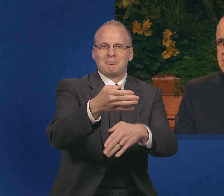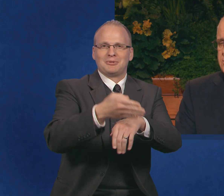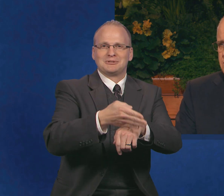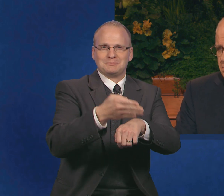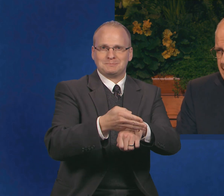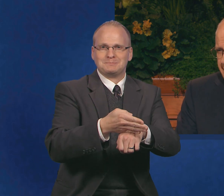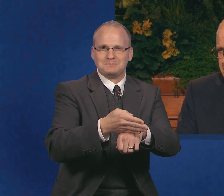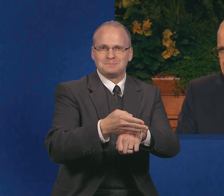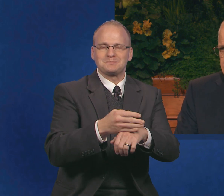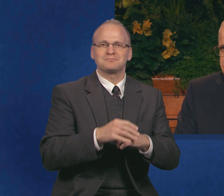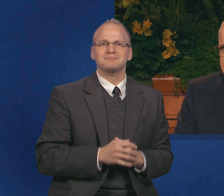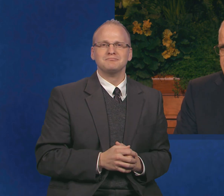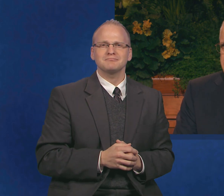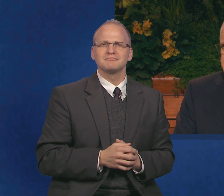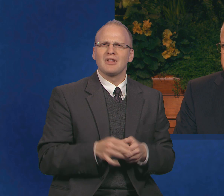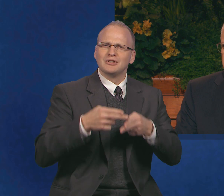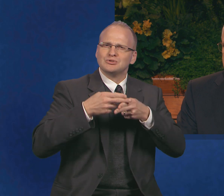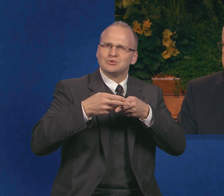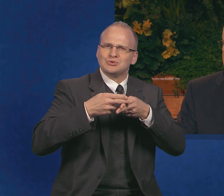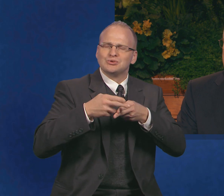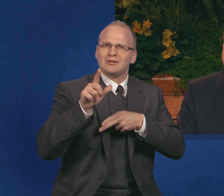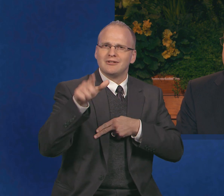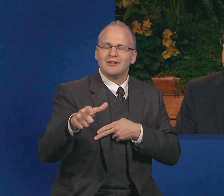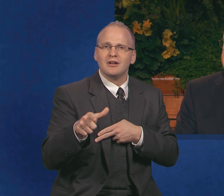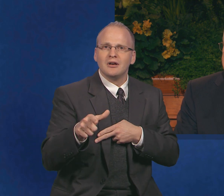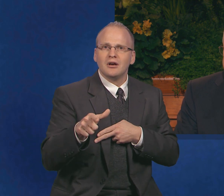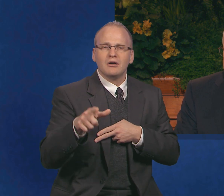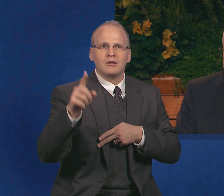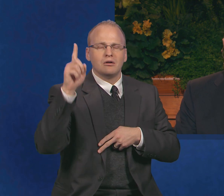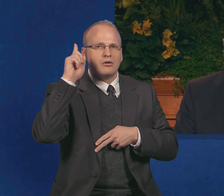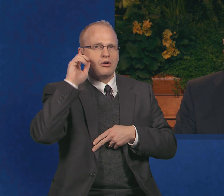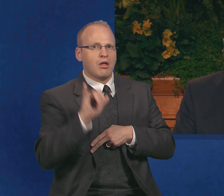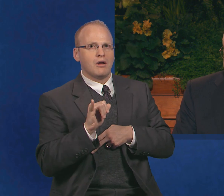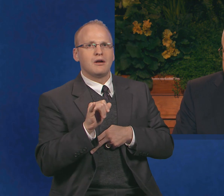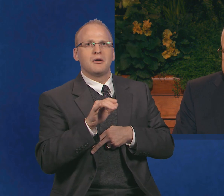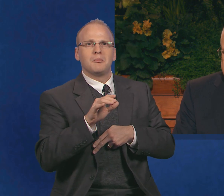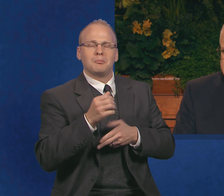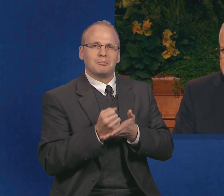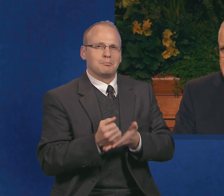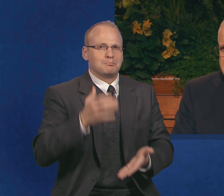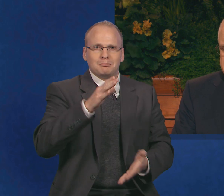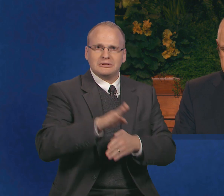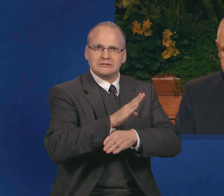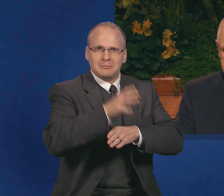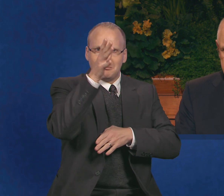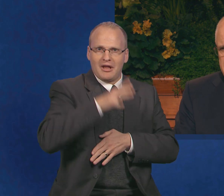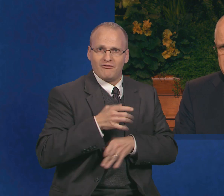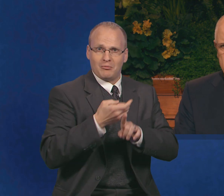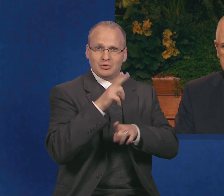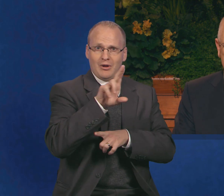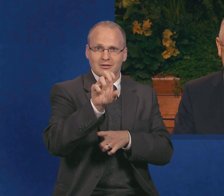Shortly afterwards, he received word that a wealthy businessman was coming from the United States, a Mr. Hoard.